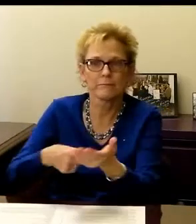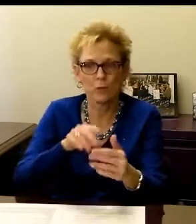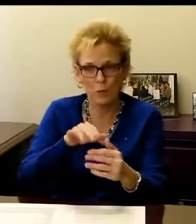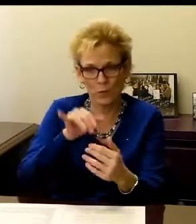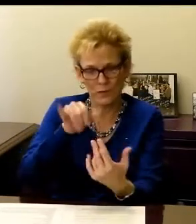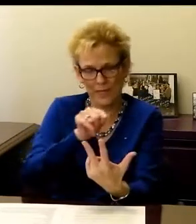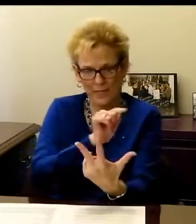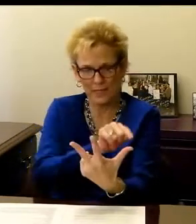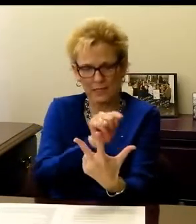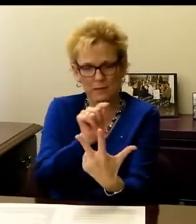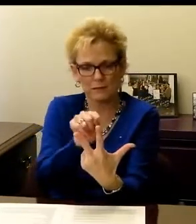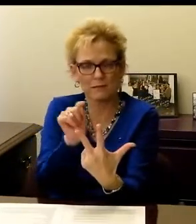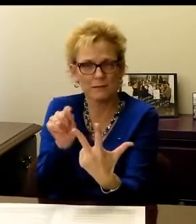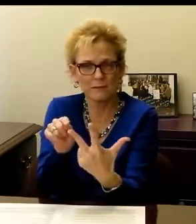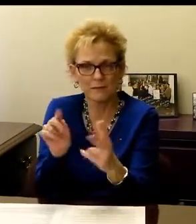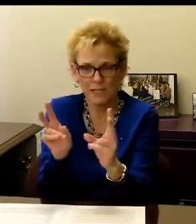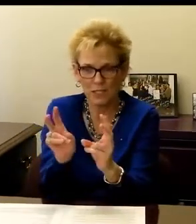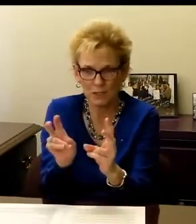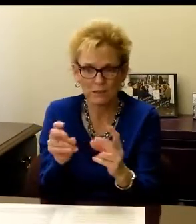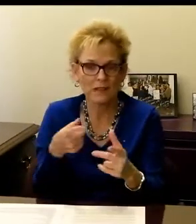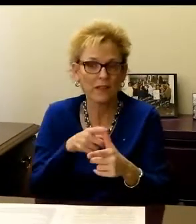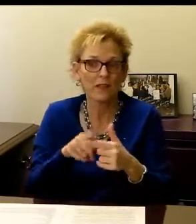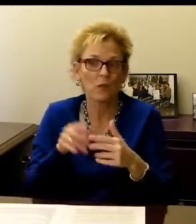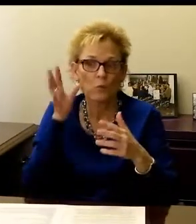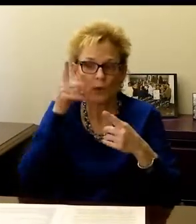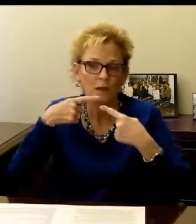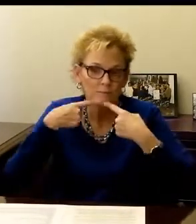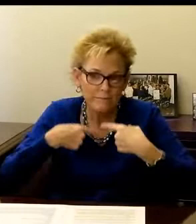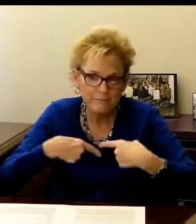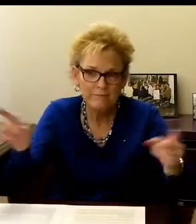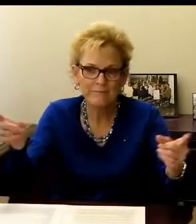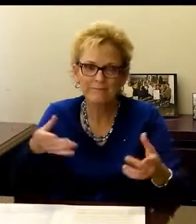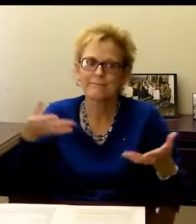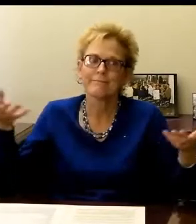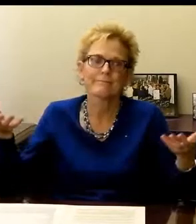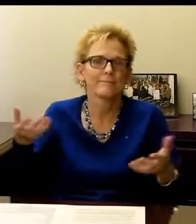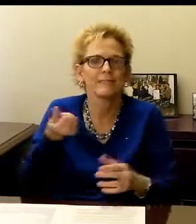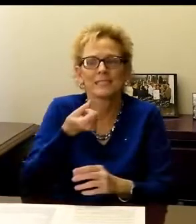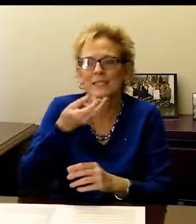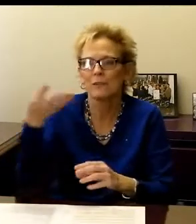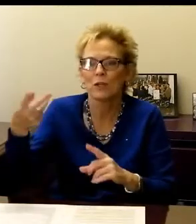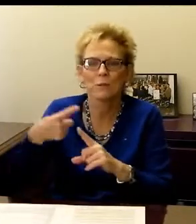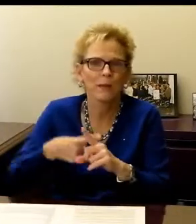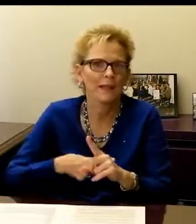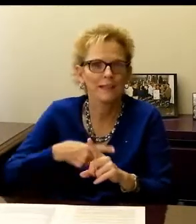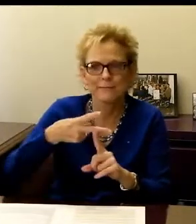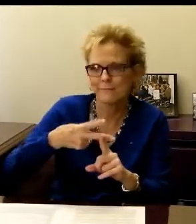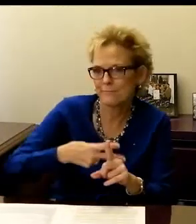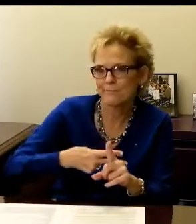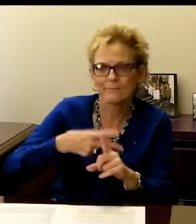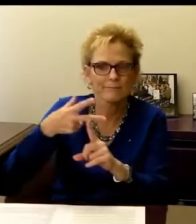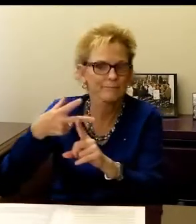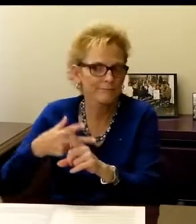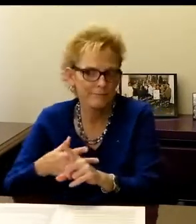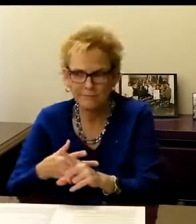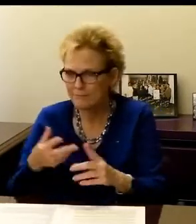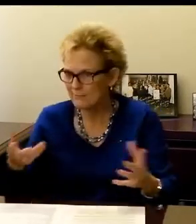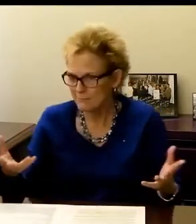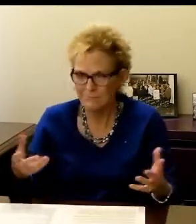The judges are discussing these three issues and then they will make their announcement with their decision within two or three months.